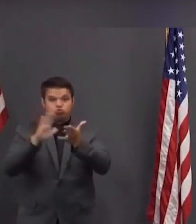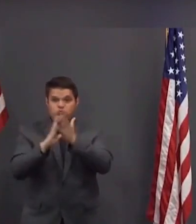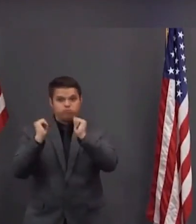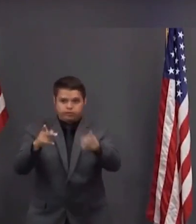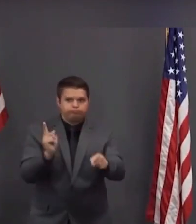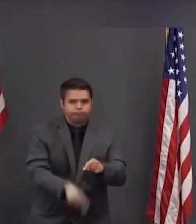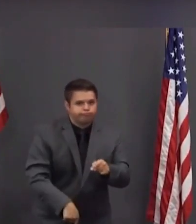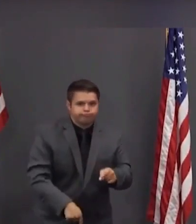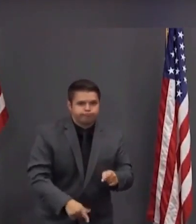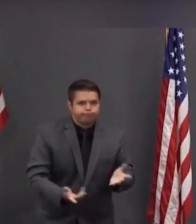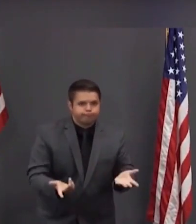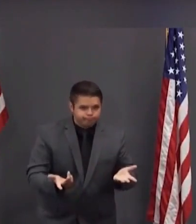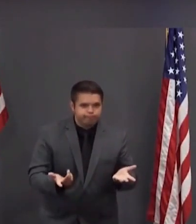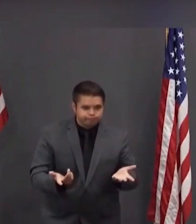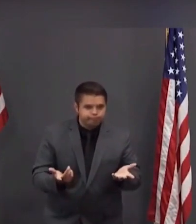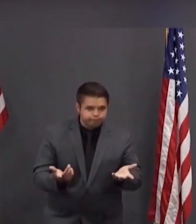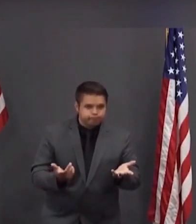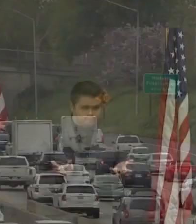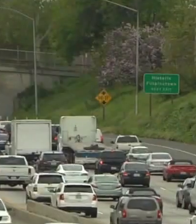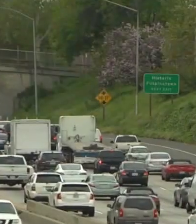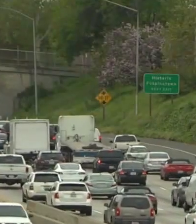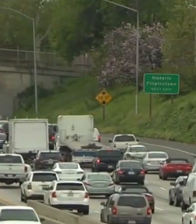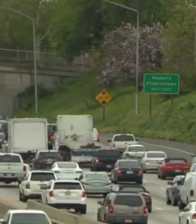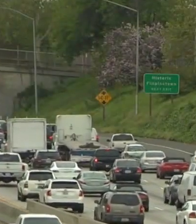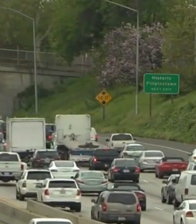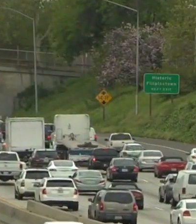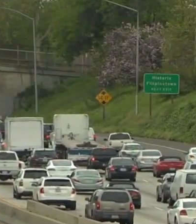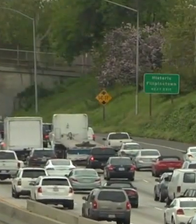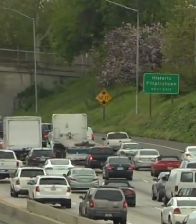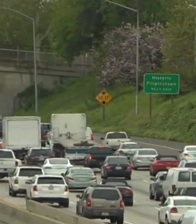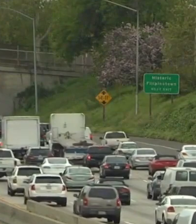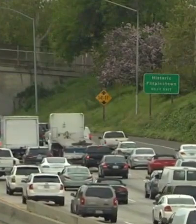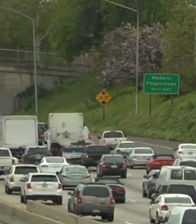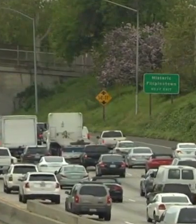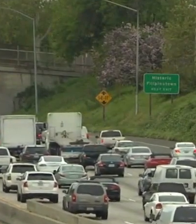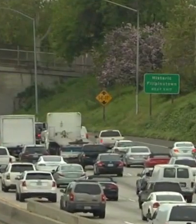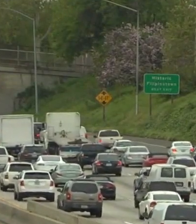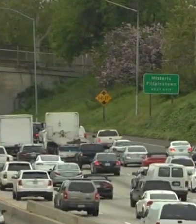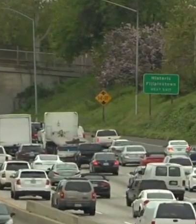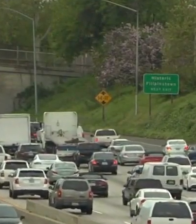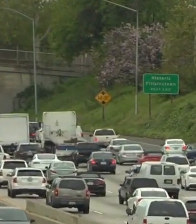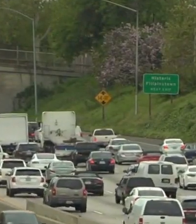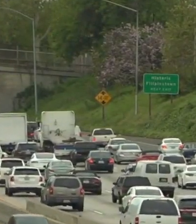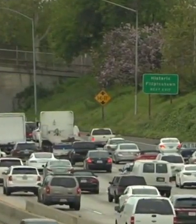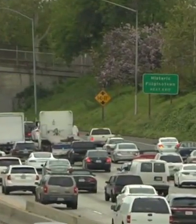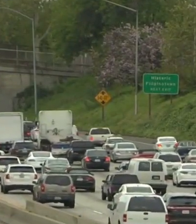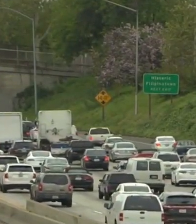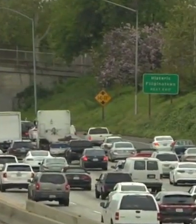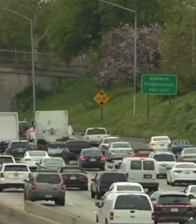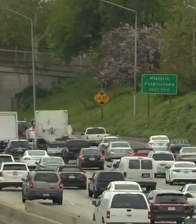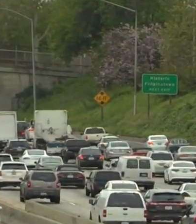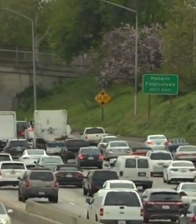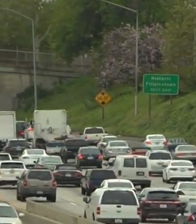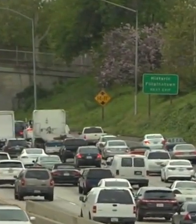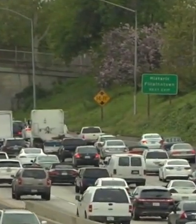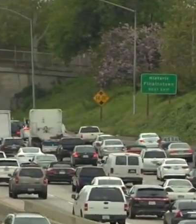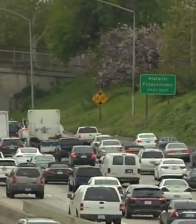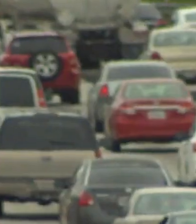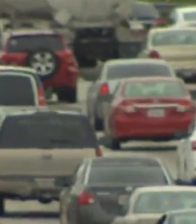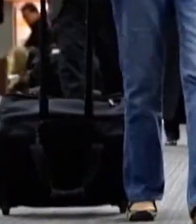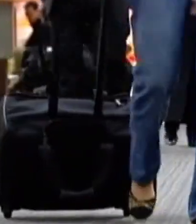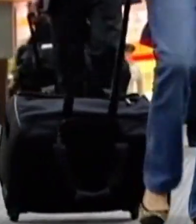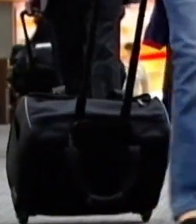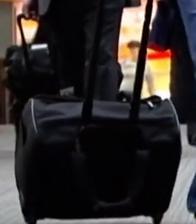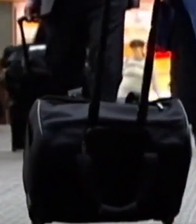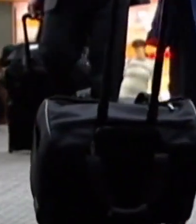three holidays. OHA says there's a clear downtrend on daily cases now since the peak of the pandemic in mid